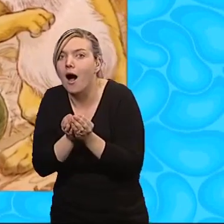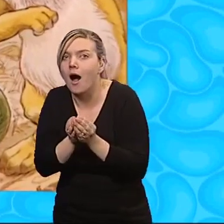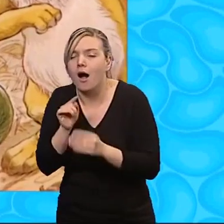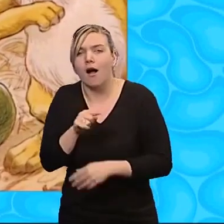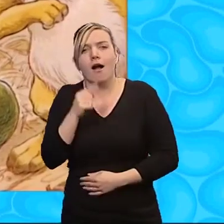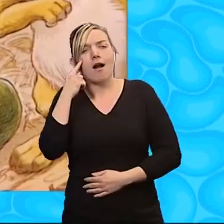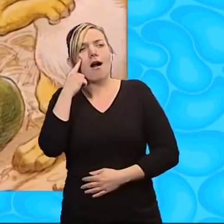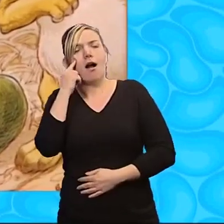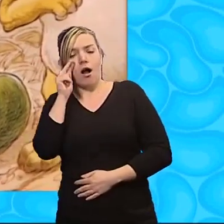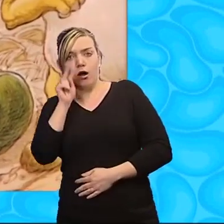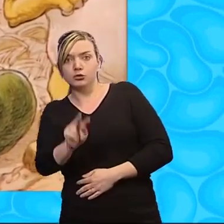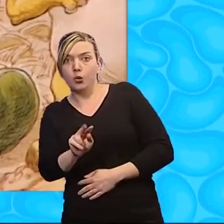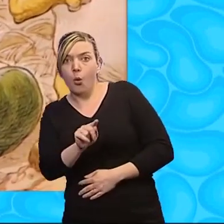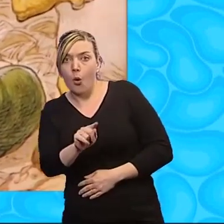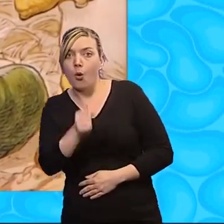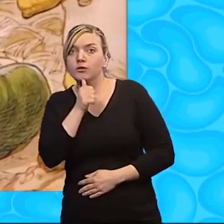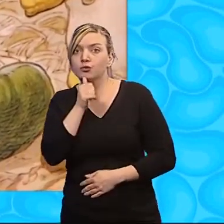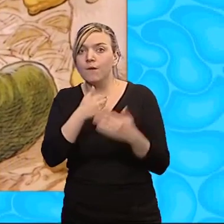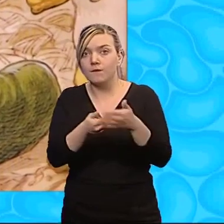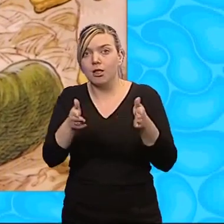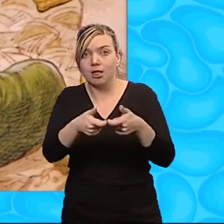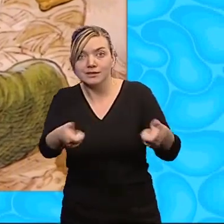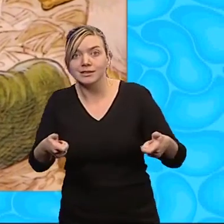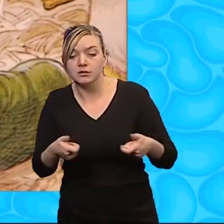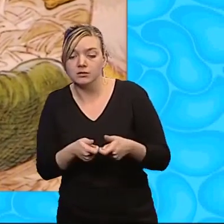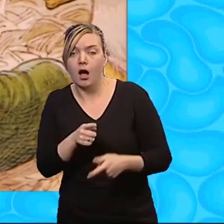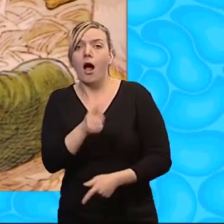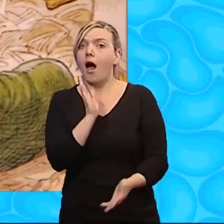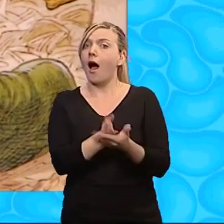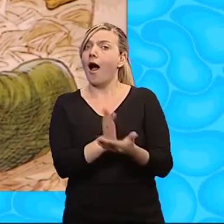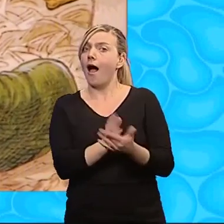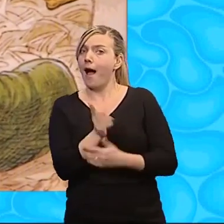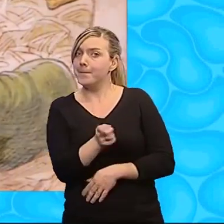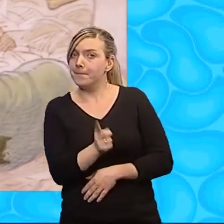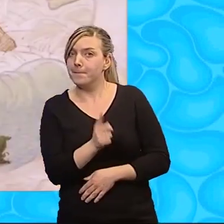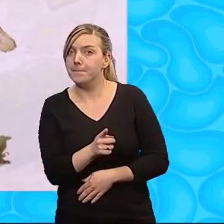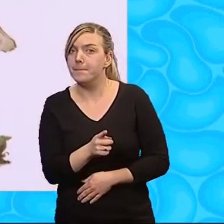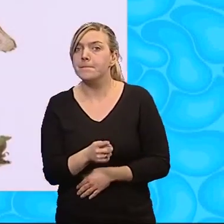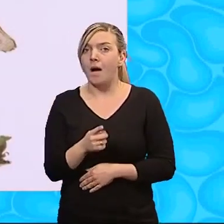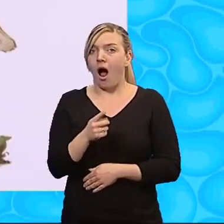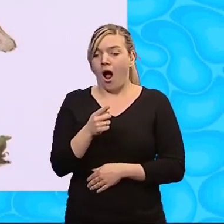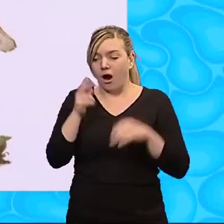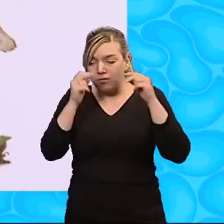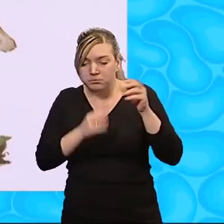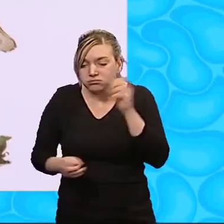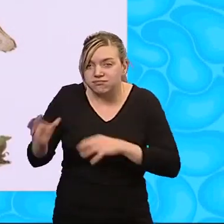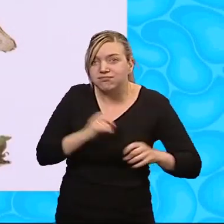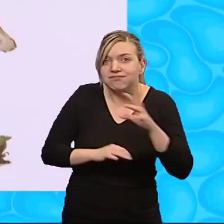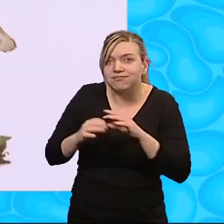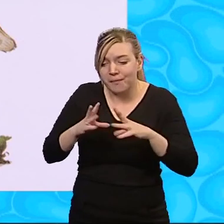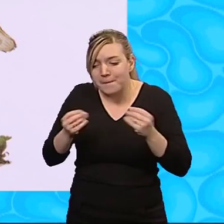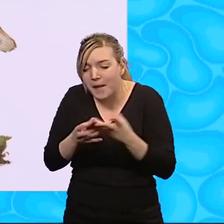burrow, he spied his useful tin. The very thing, he cried. Rabbit filled the tin with warm,